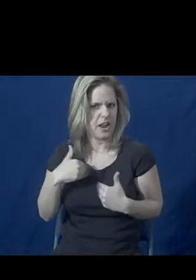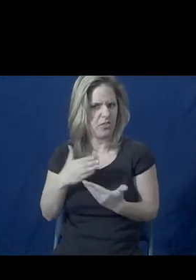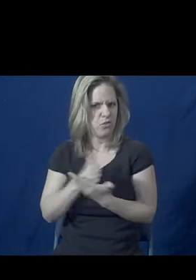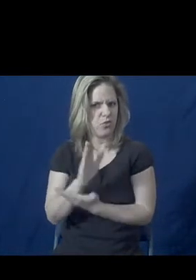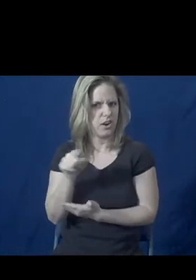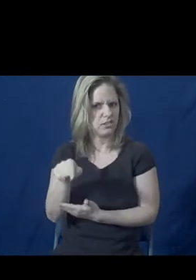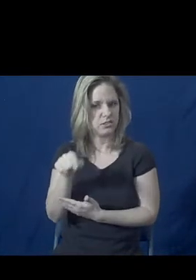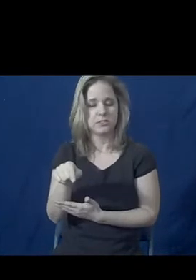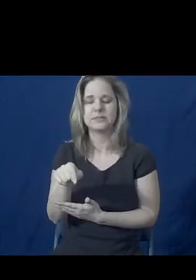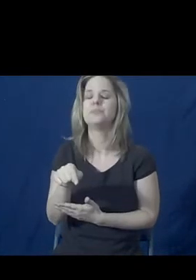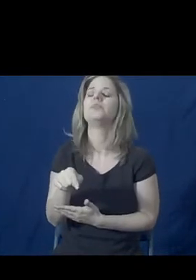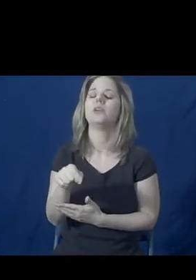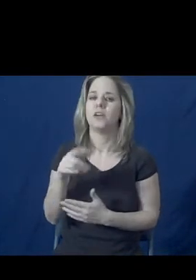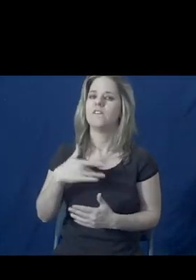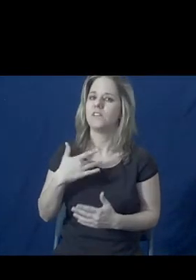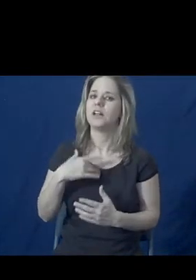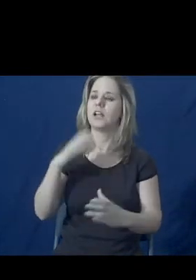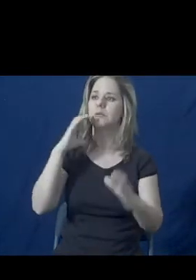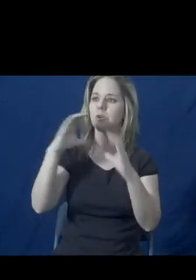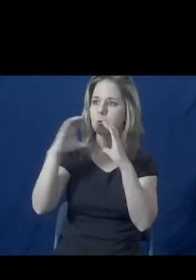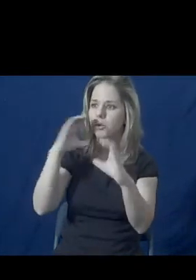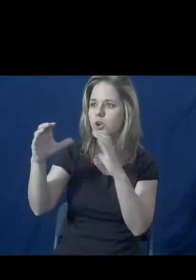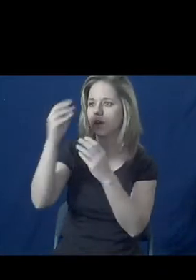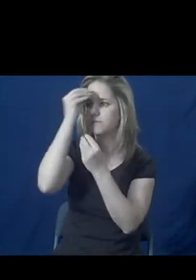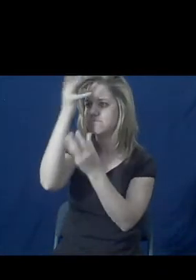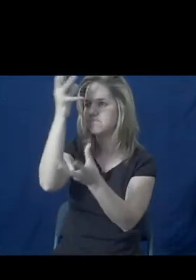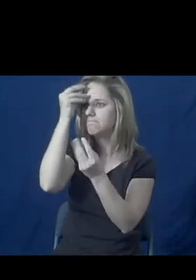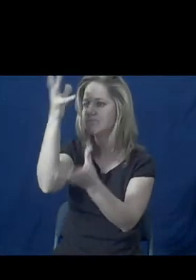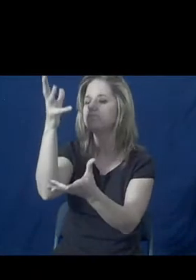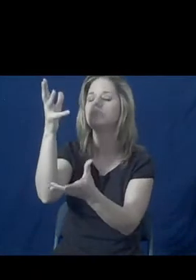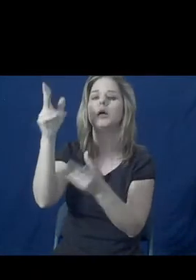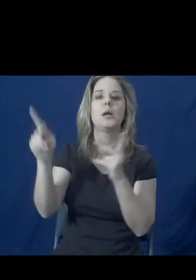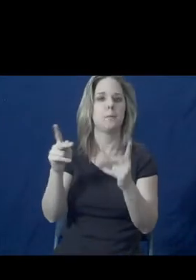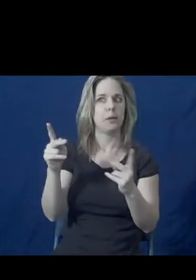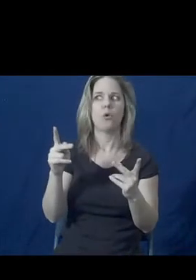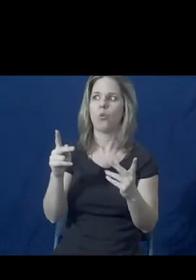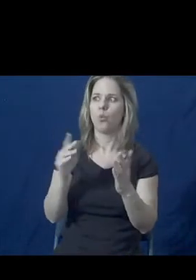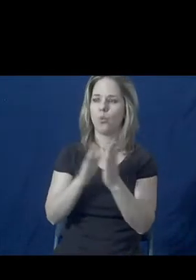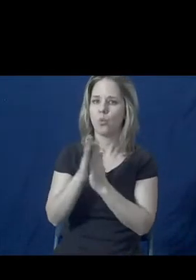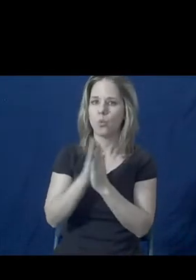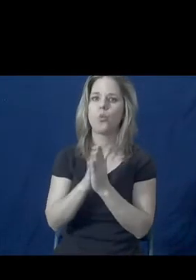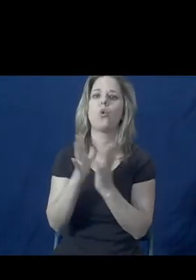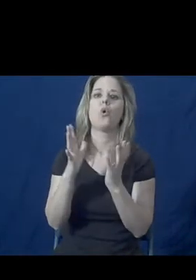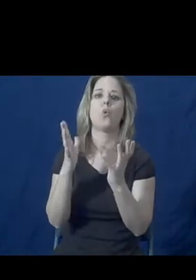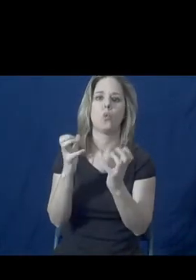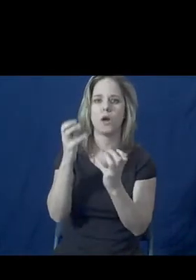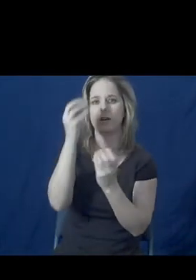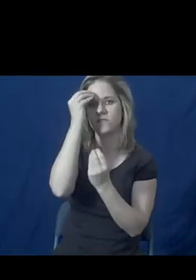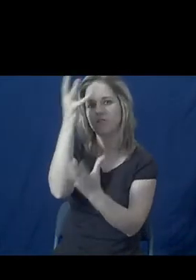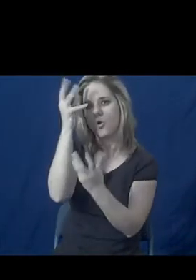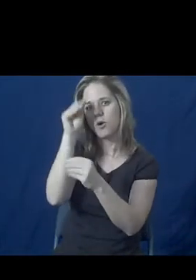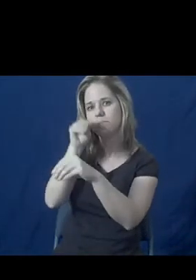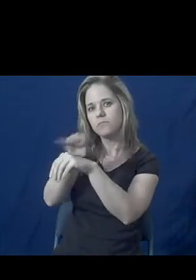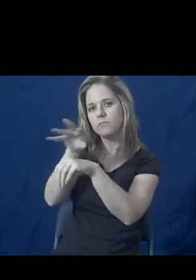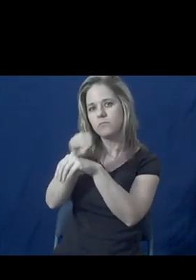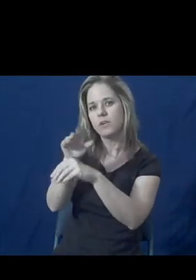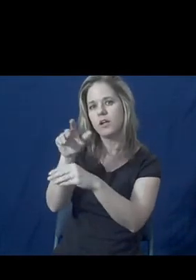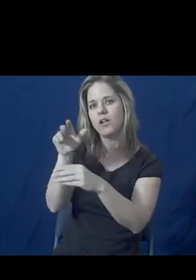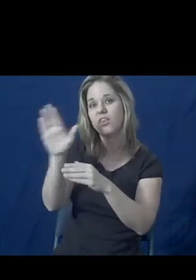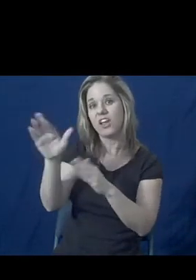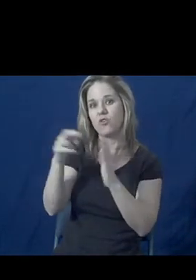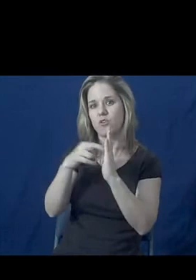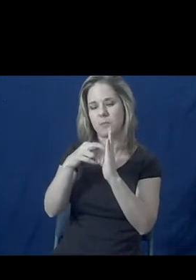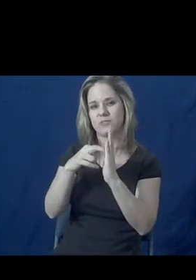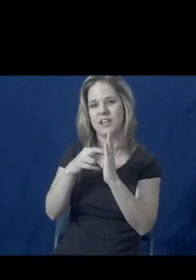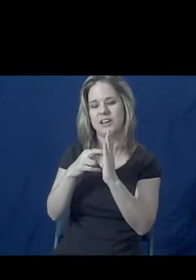we believe once the word spreads and people understand this, they will be eager to communicate to the representative to be a co